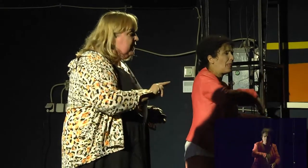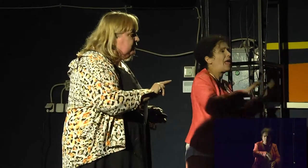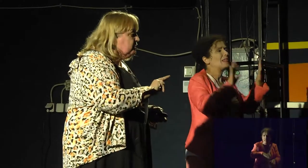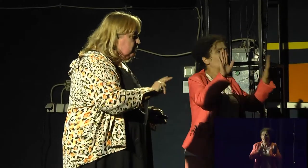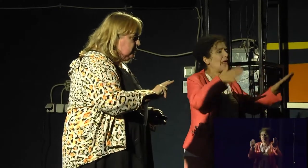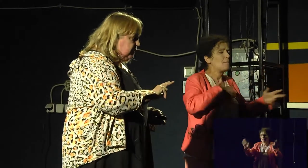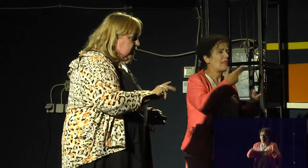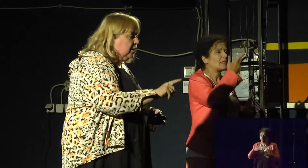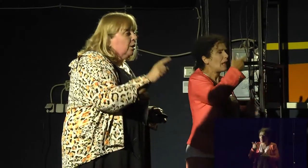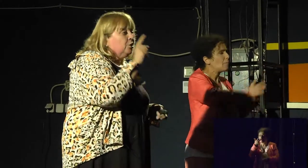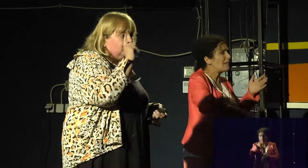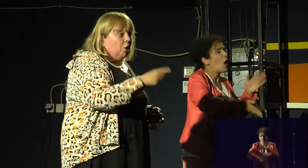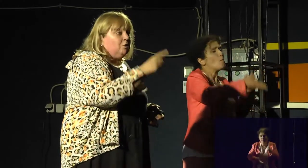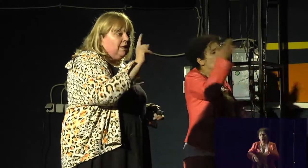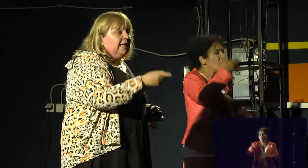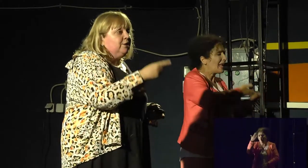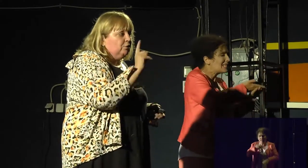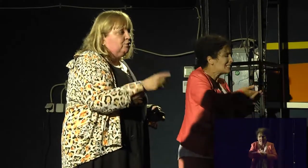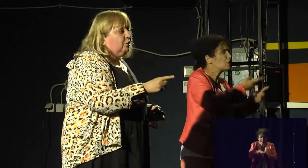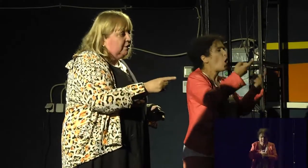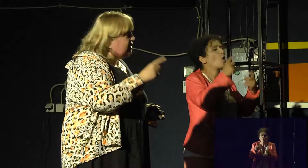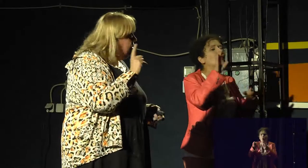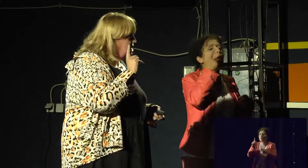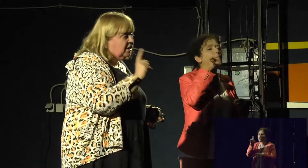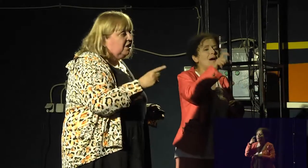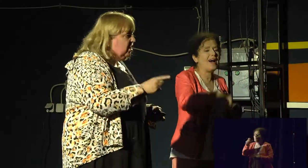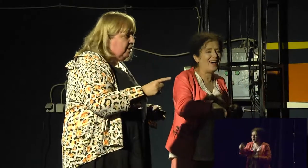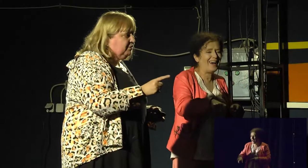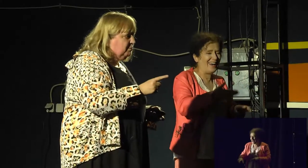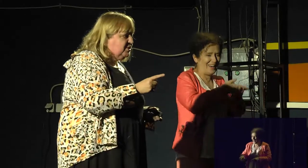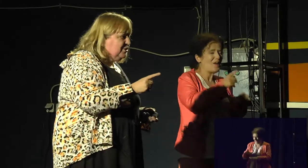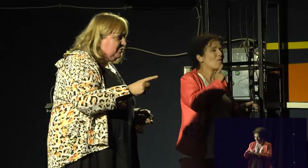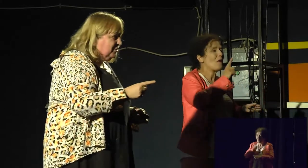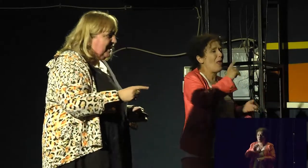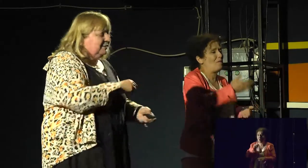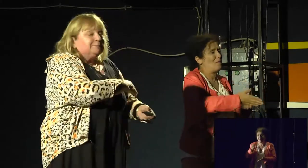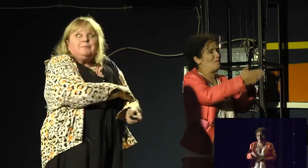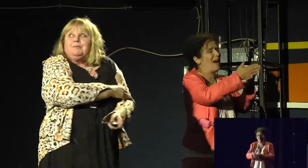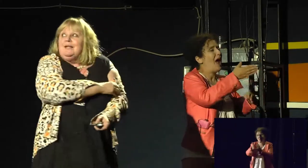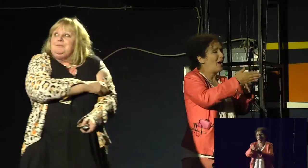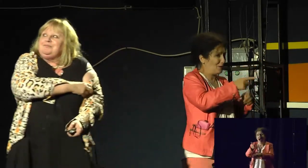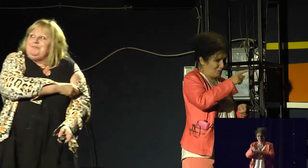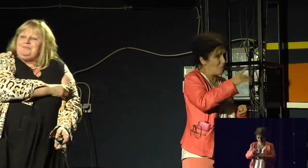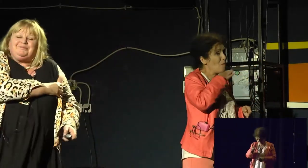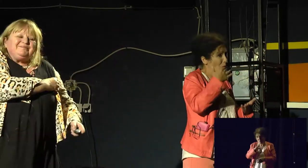than men who don't do it. So clean those toilets, and you'll get a lot of compensation for that.